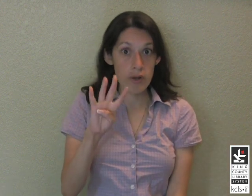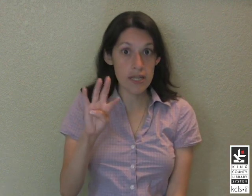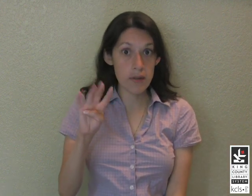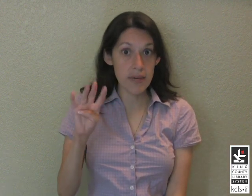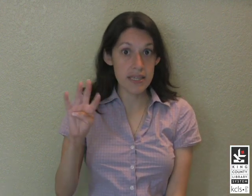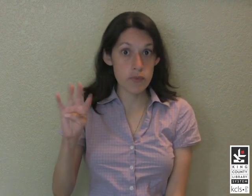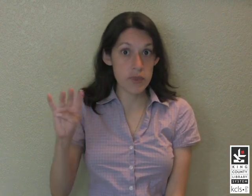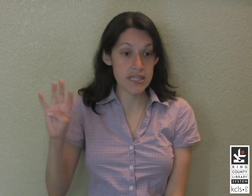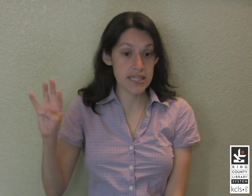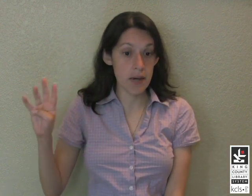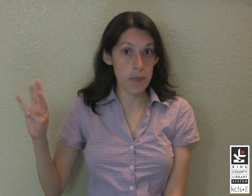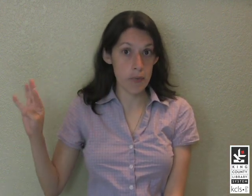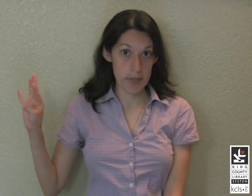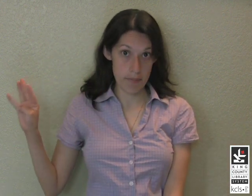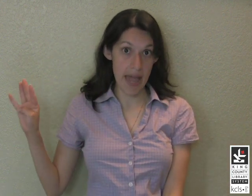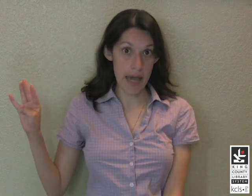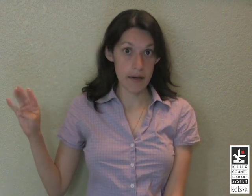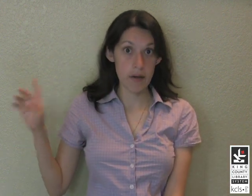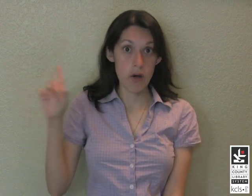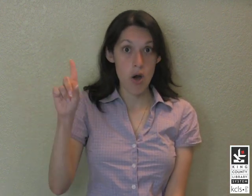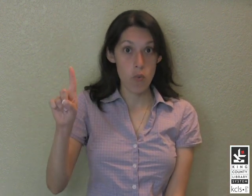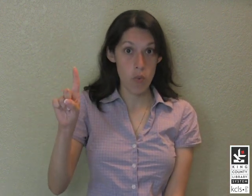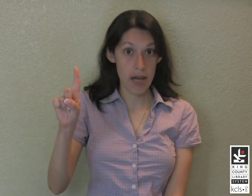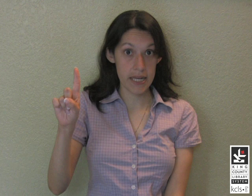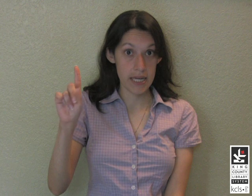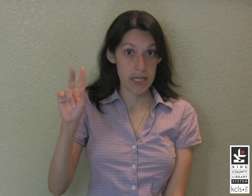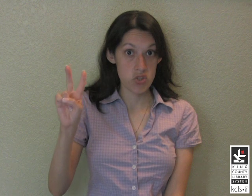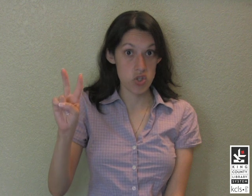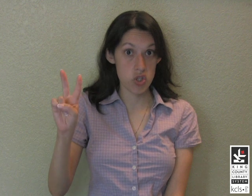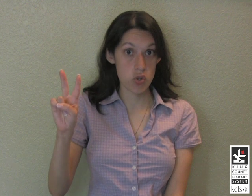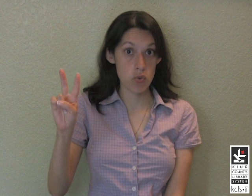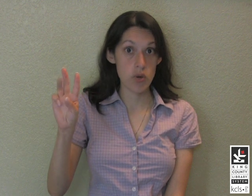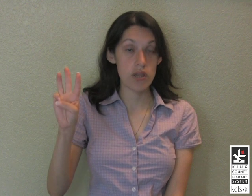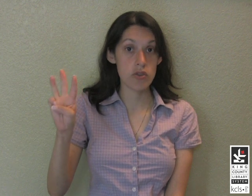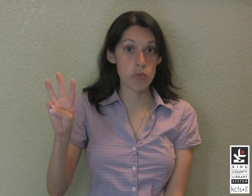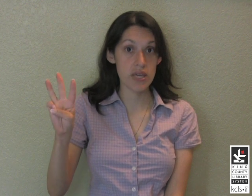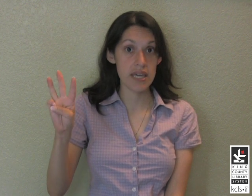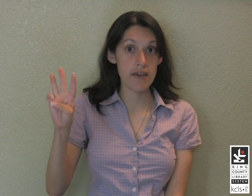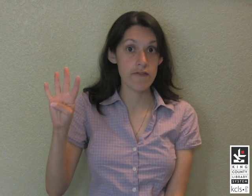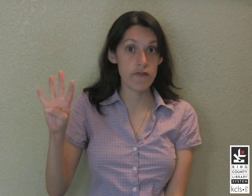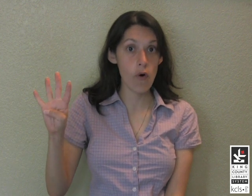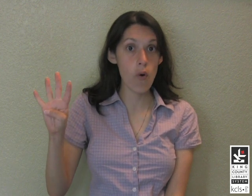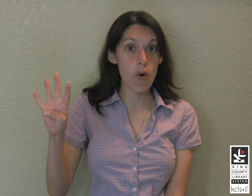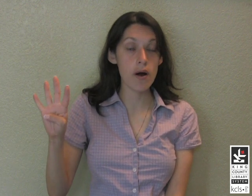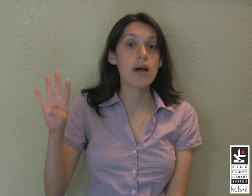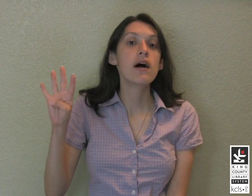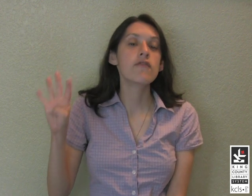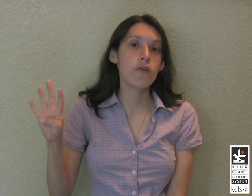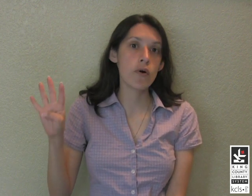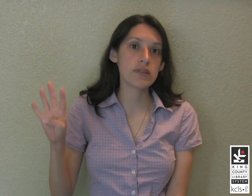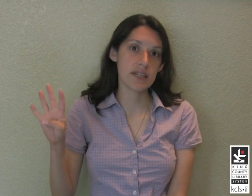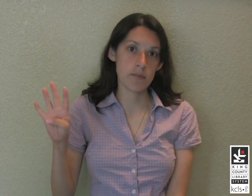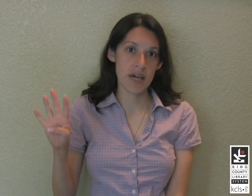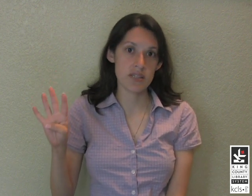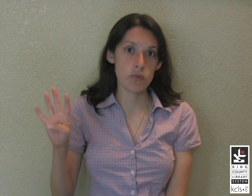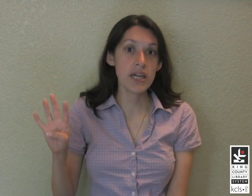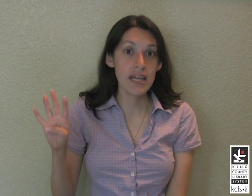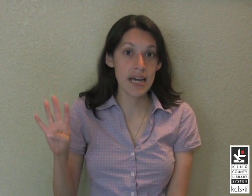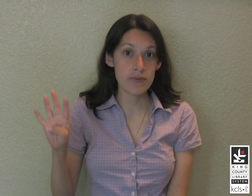little mice went scampering back. One, two, three, four. Four little mice went out